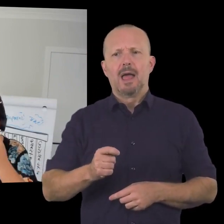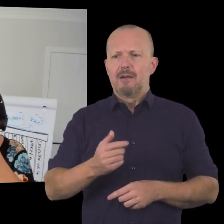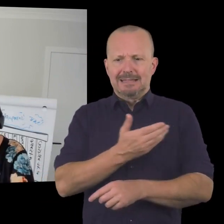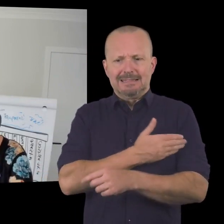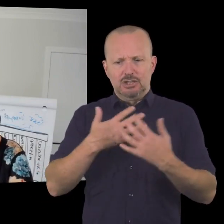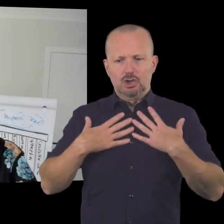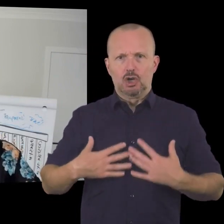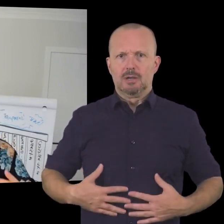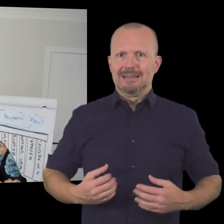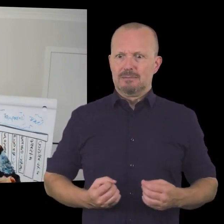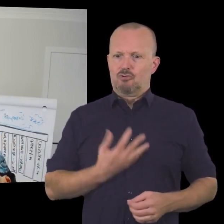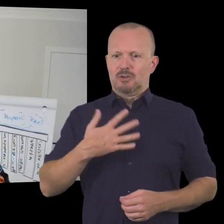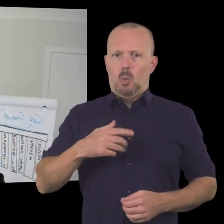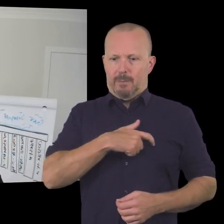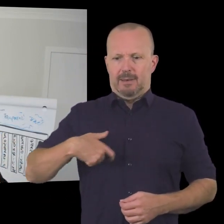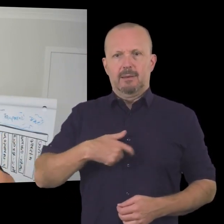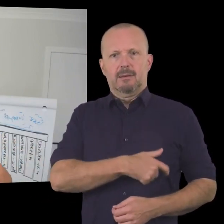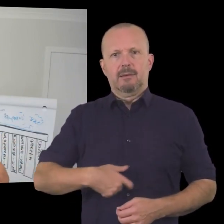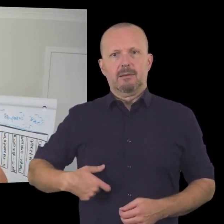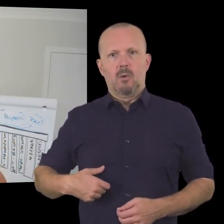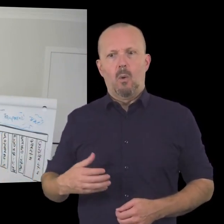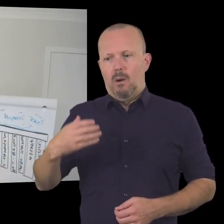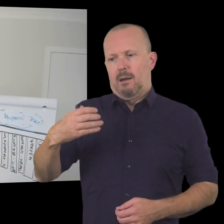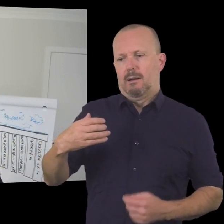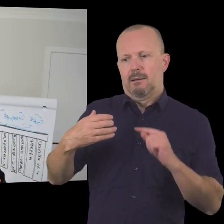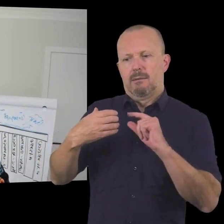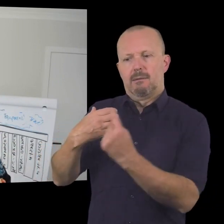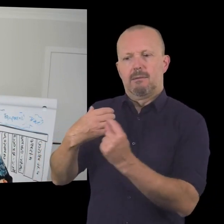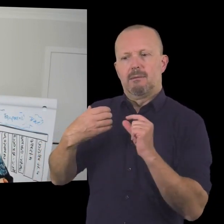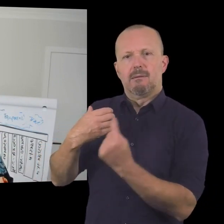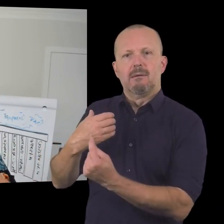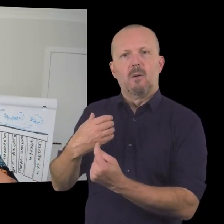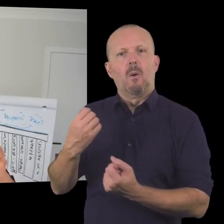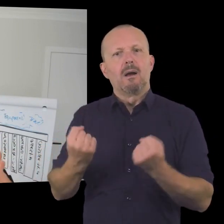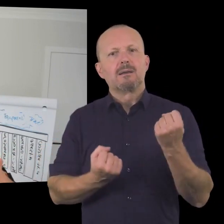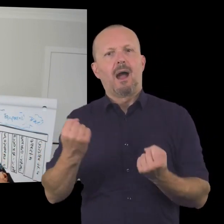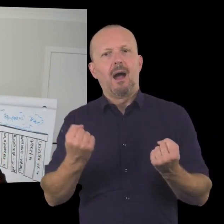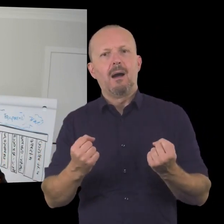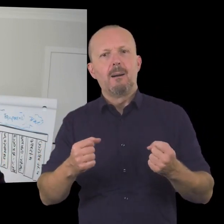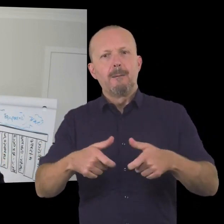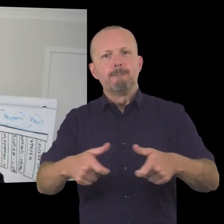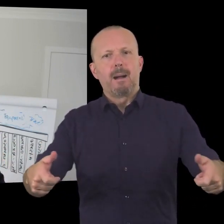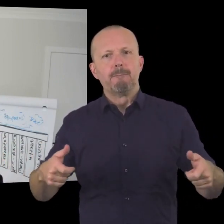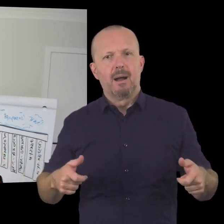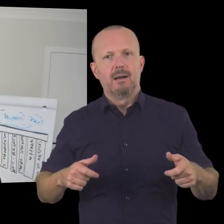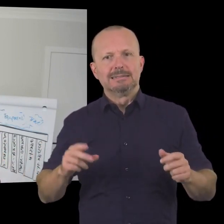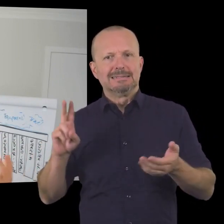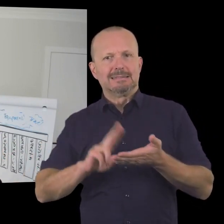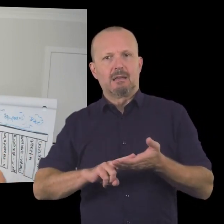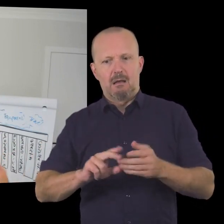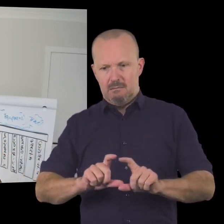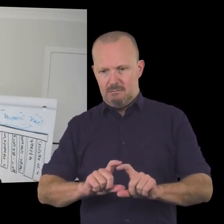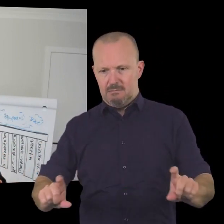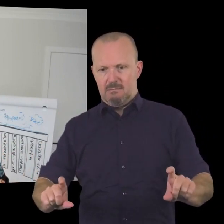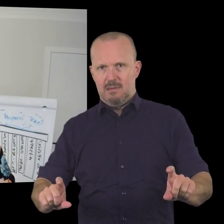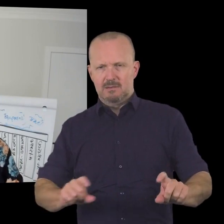drink bottle which had inspirational woman wearing a t-shirt which was uh branded uh and driving a car with a bumper sticker that said inspirational woman so it got lots of